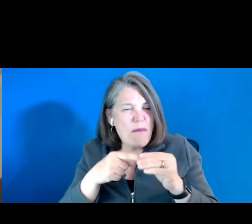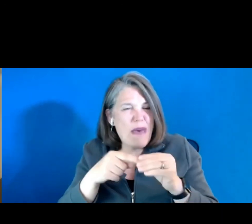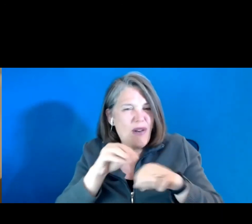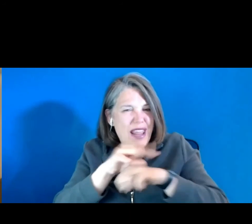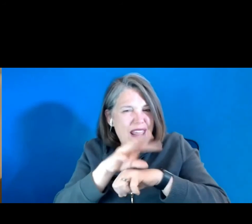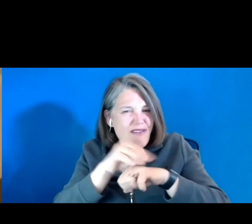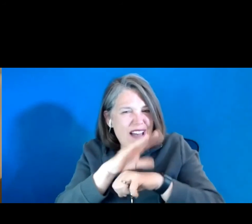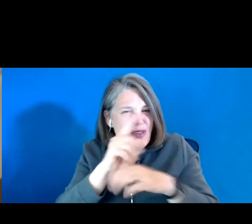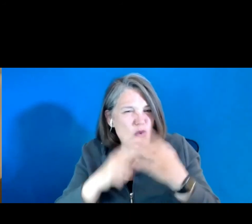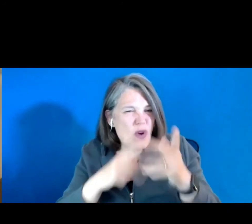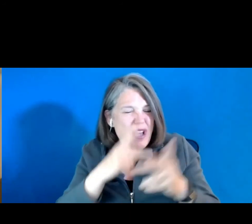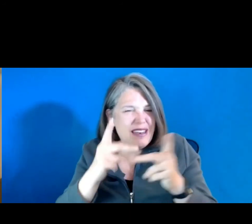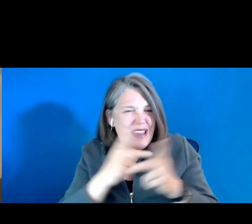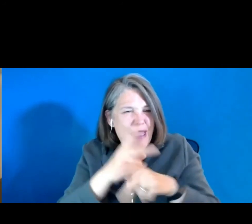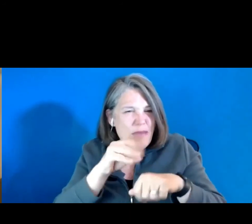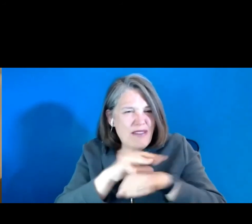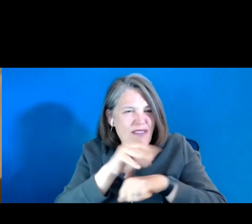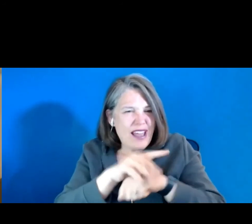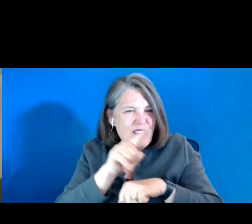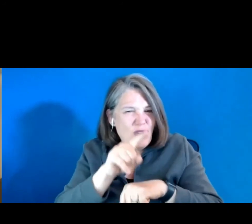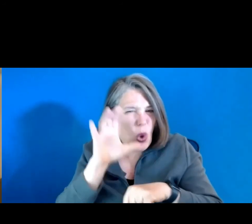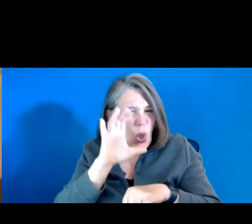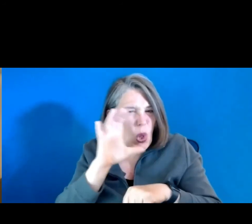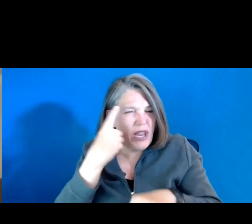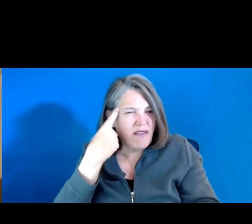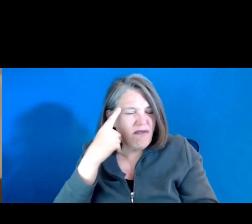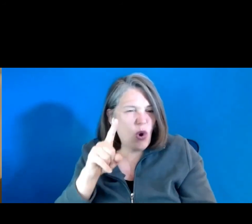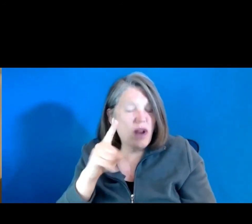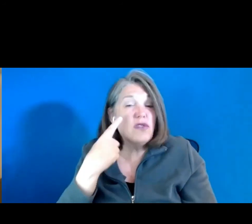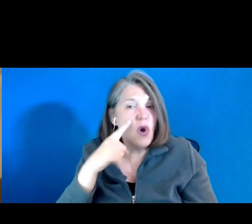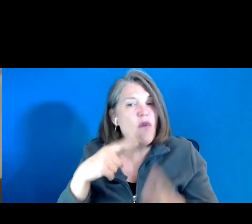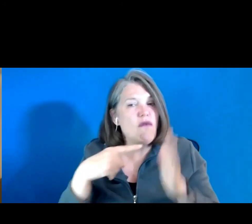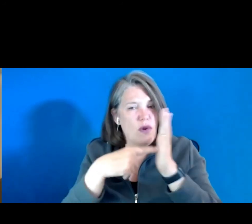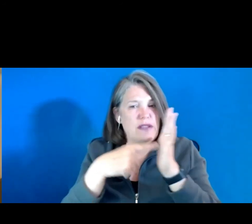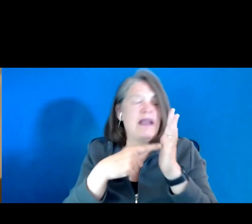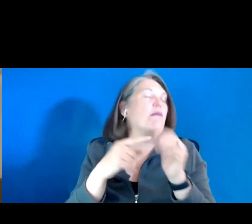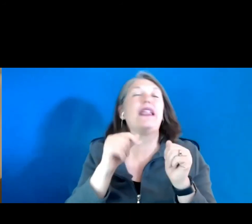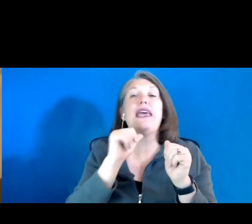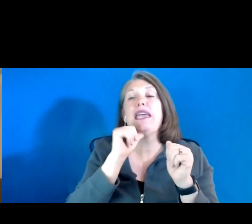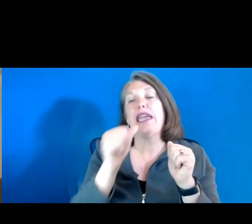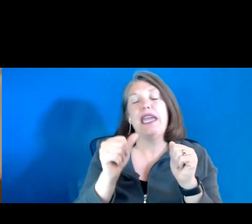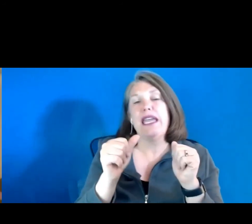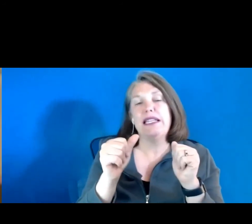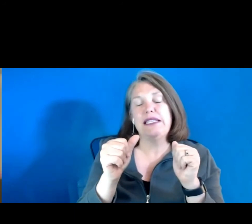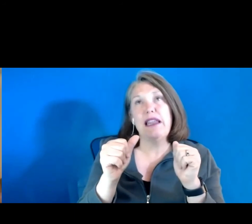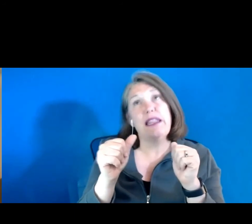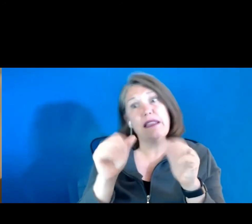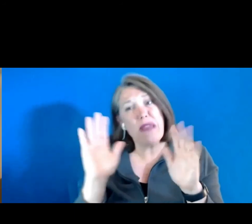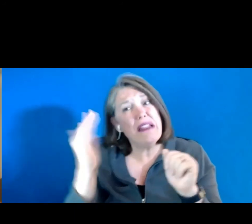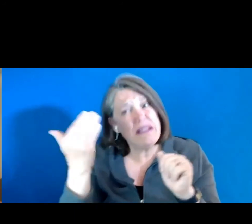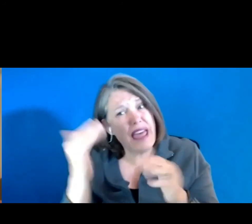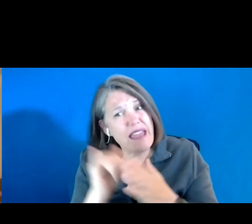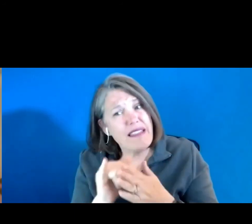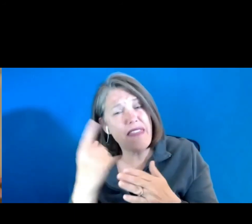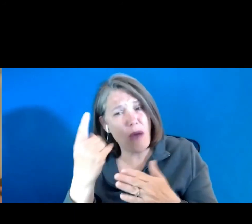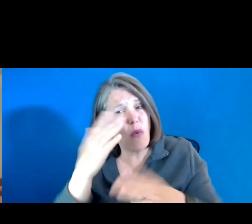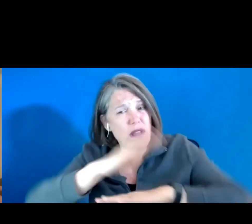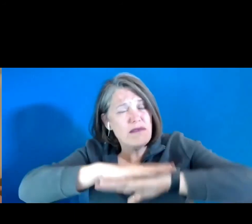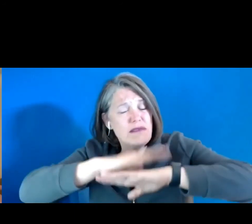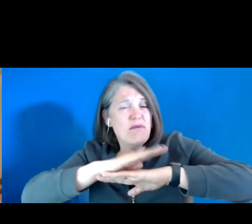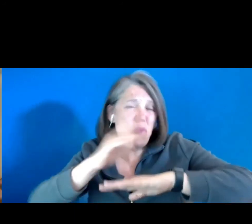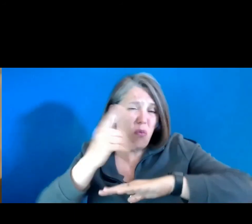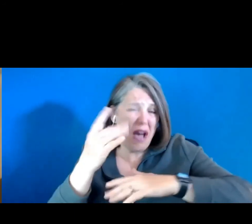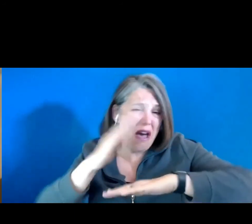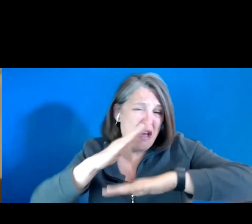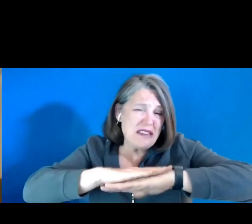you are seeking. So, for example, it's not unlikely that one of our tables will be